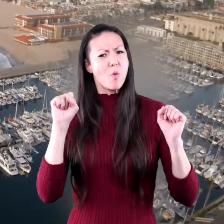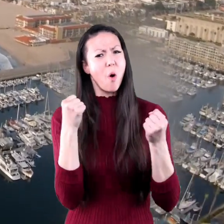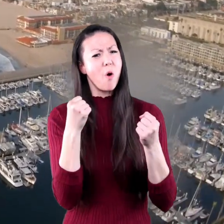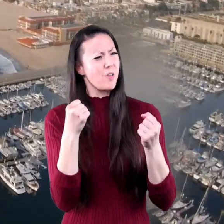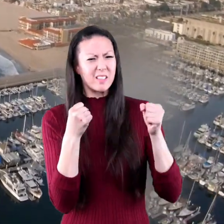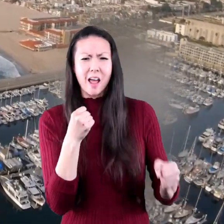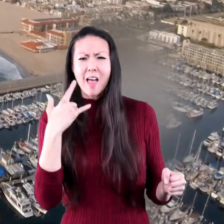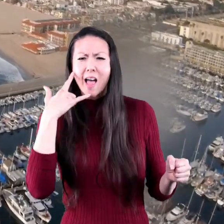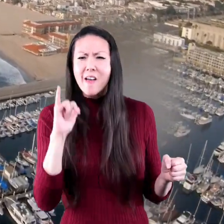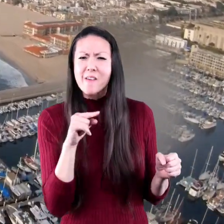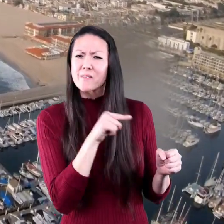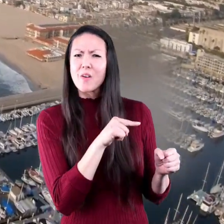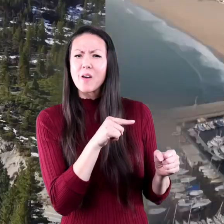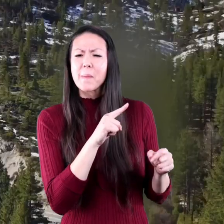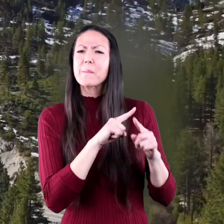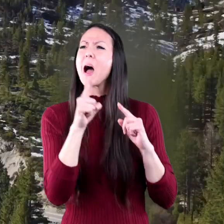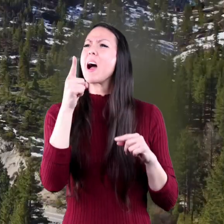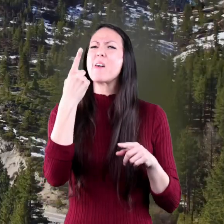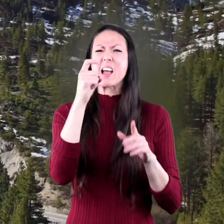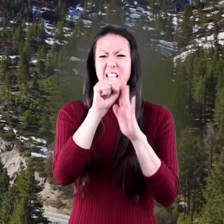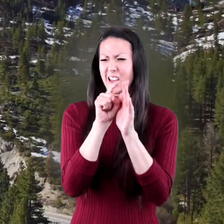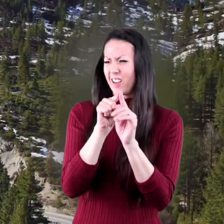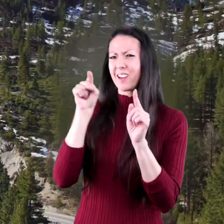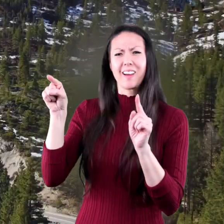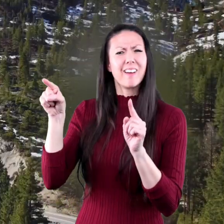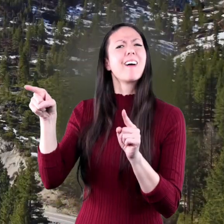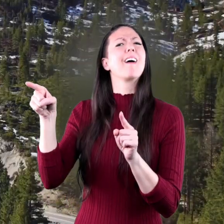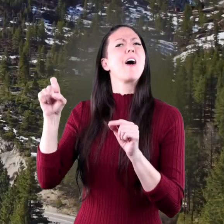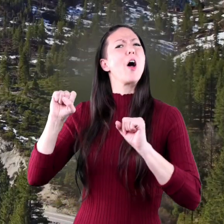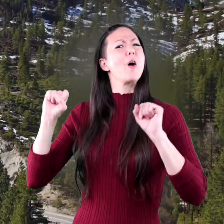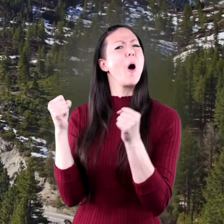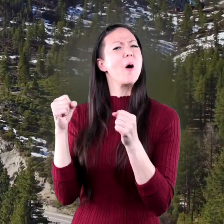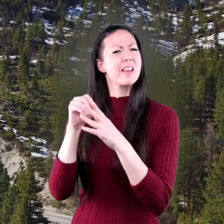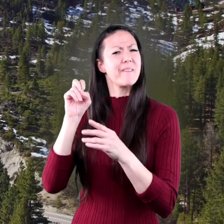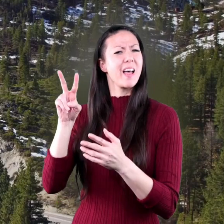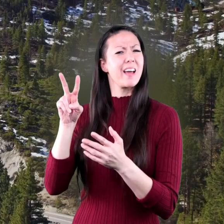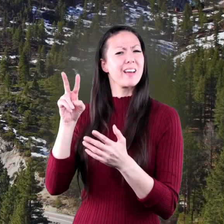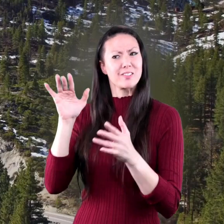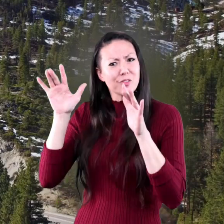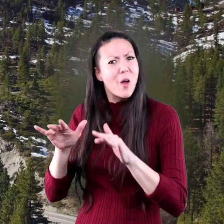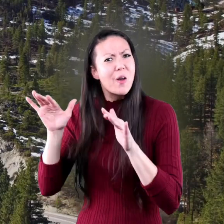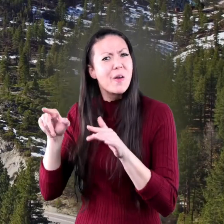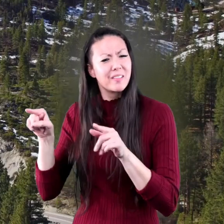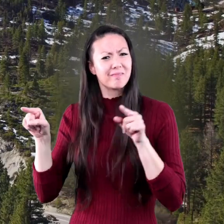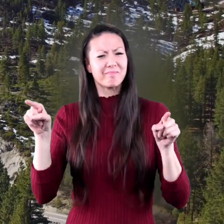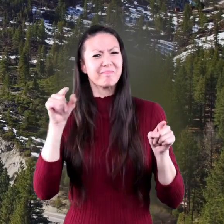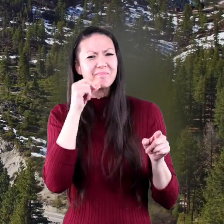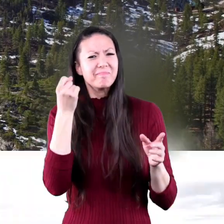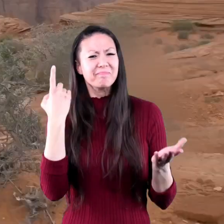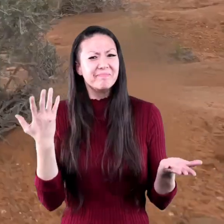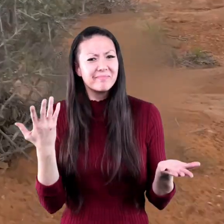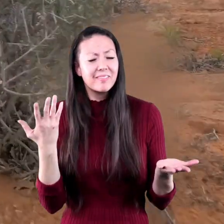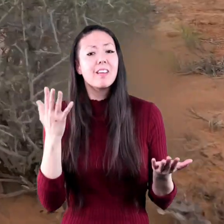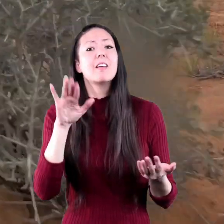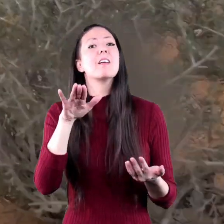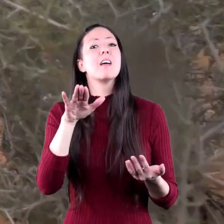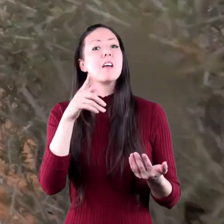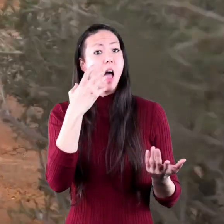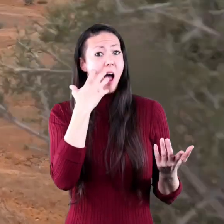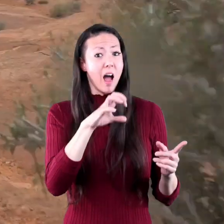California? But one state away in Nevada, it gets cold enough to snow. Why does it get so hot in the